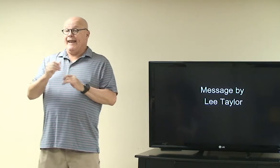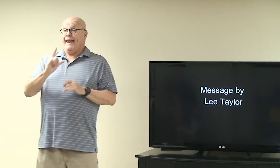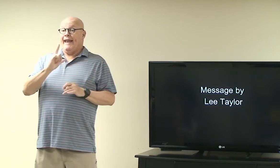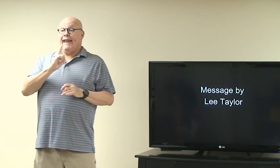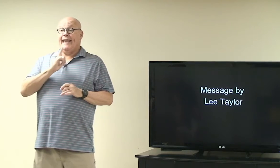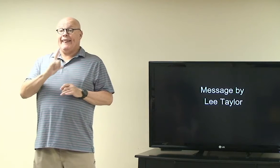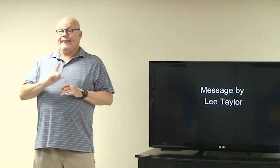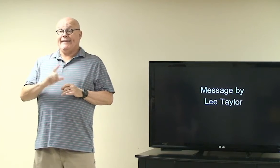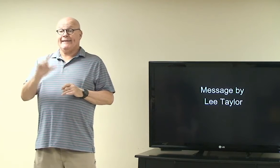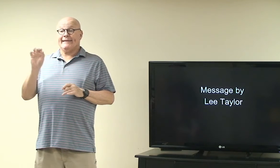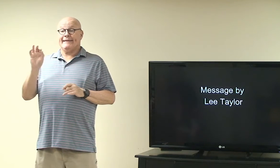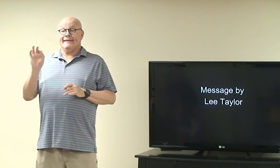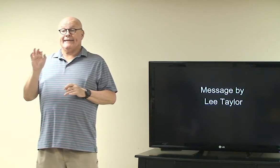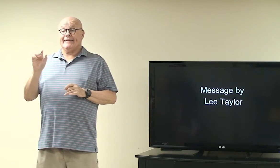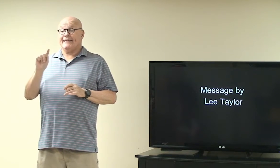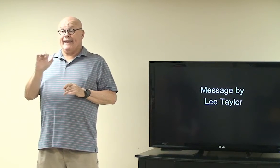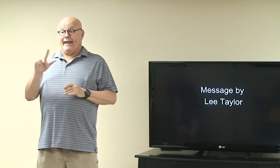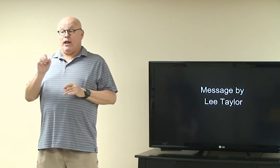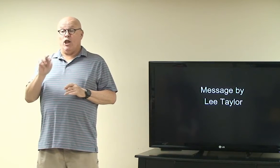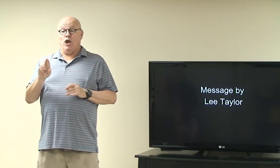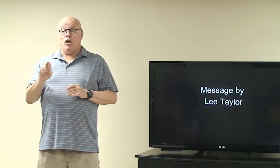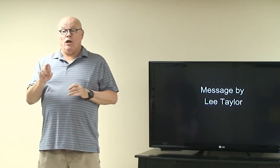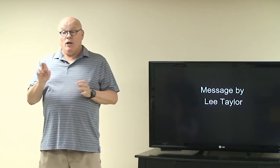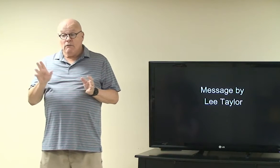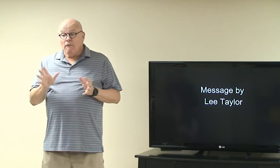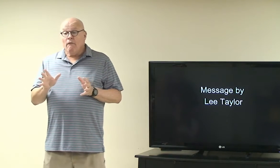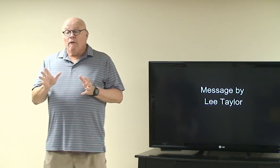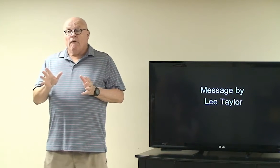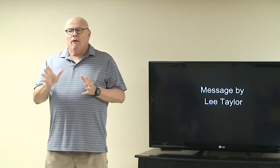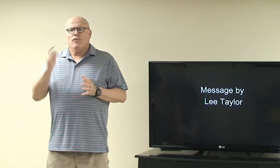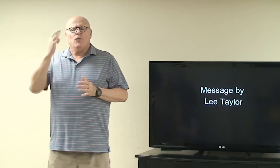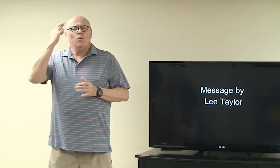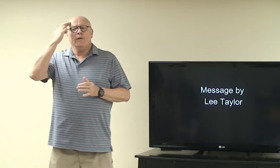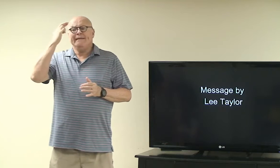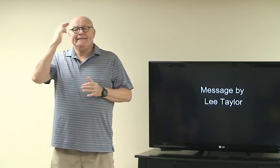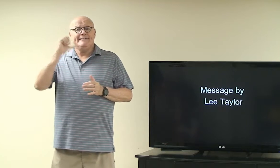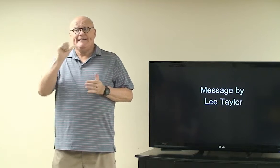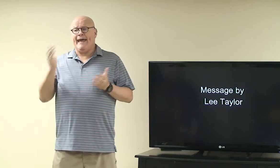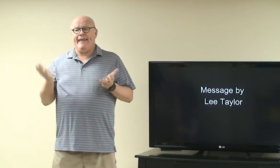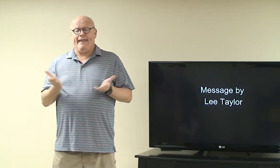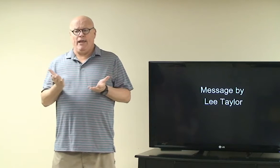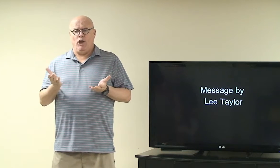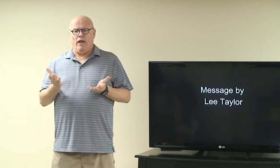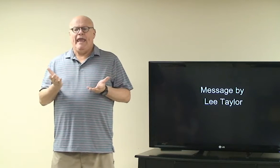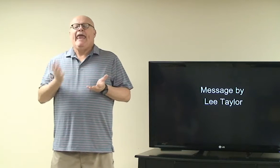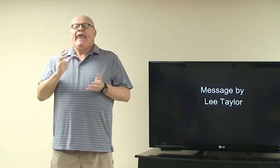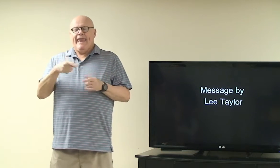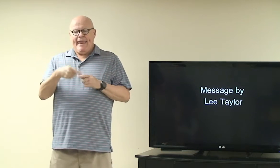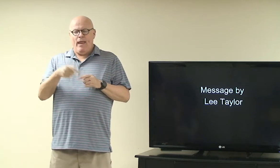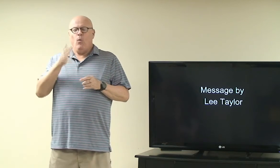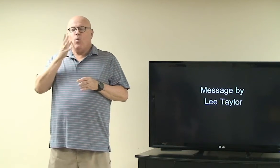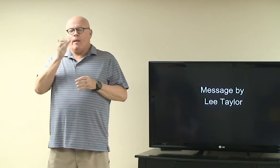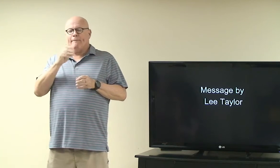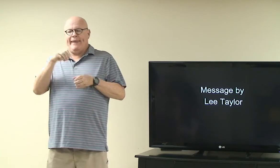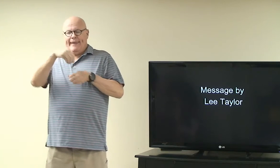Today's message is by Lee Taylor, and the reason Lee is not here,